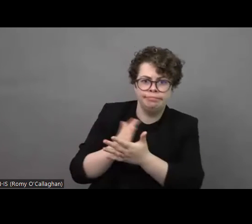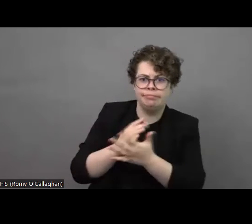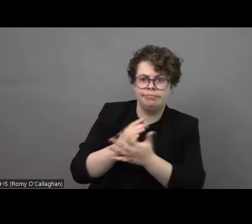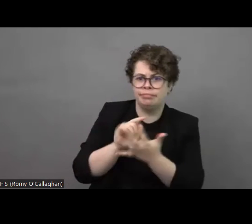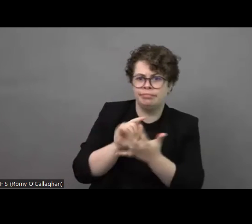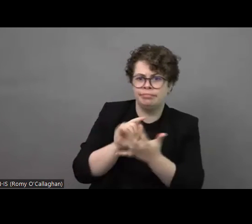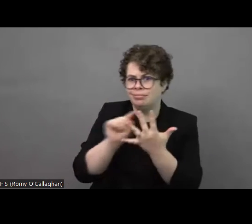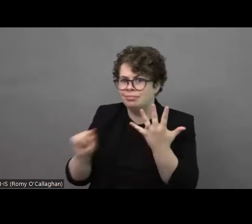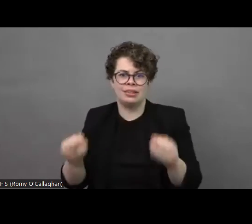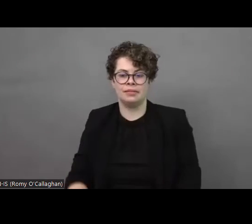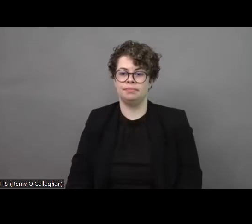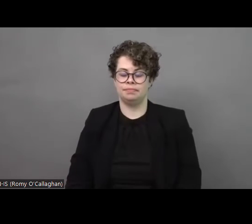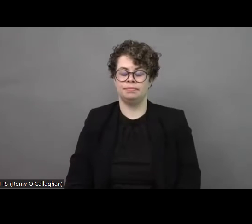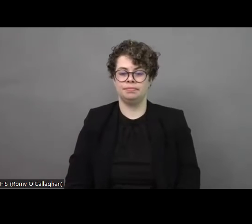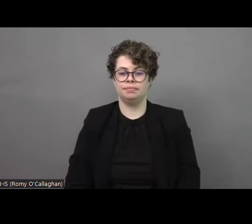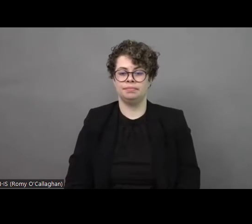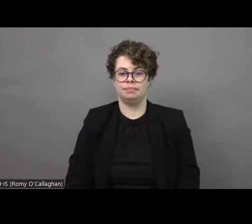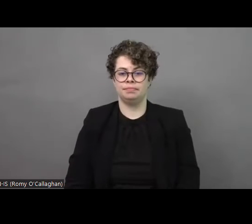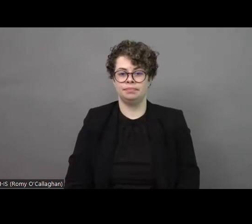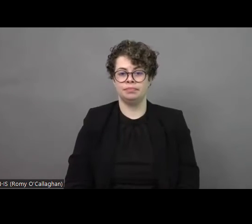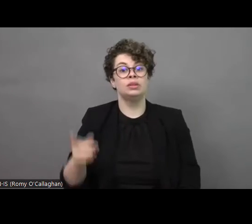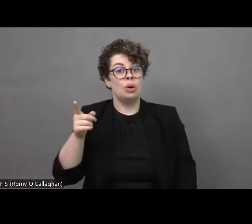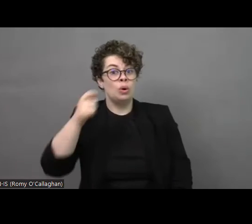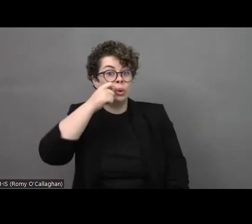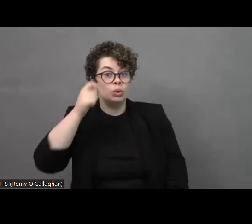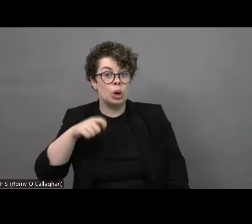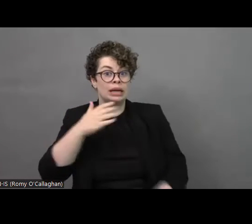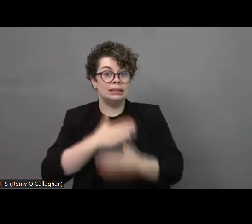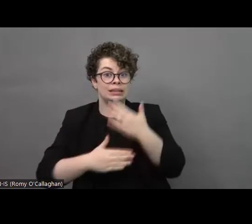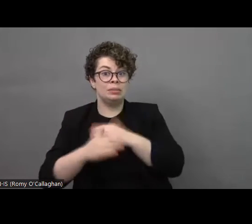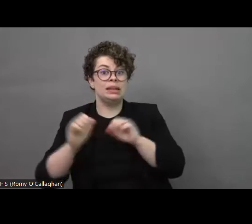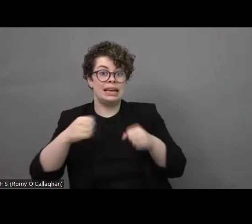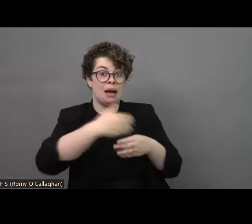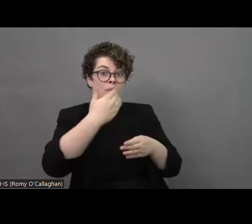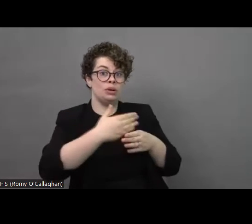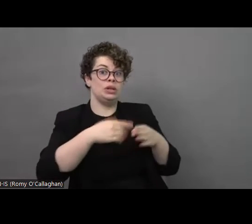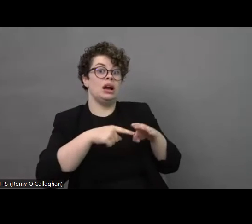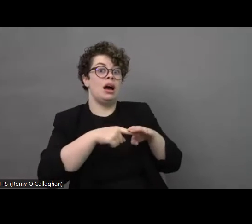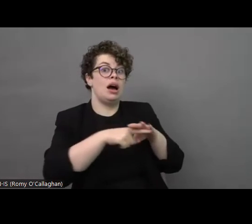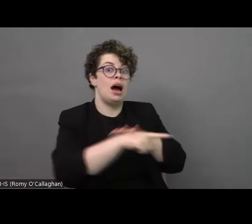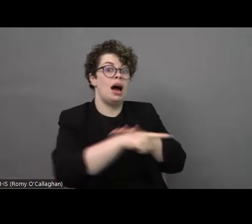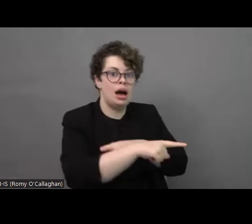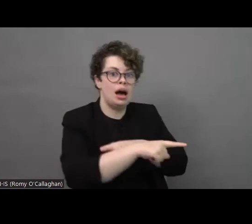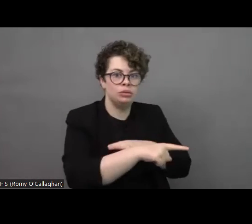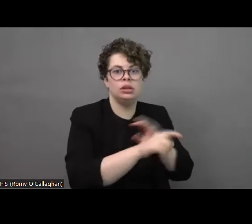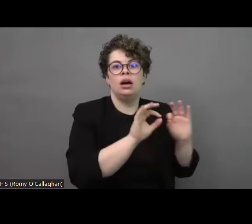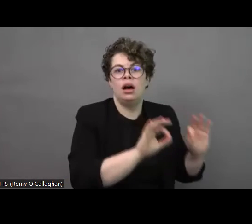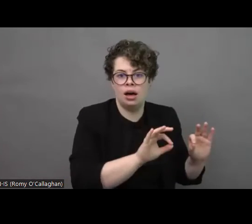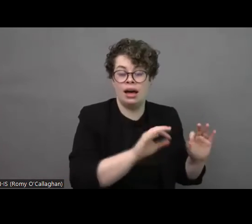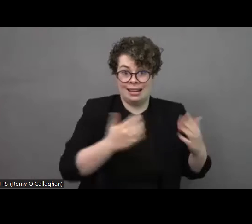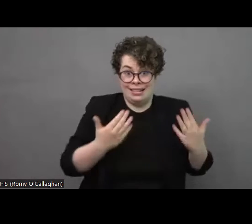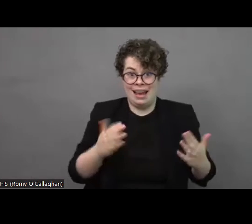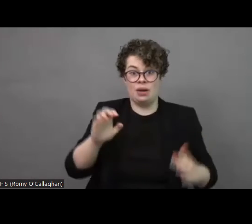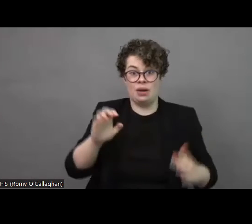the border after that they can cross the border and at the moment European Disability Forum is